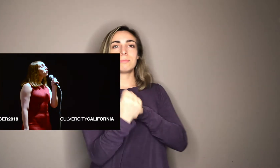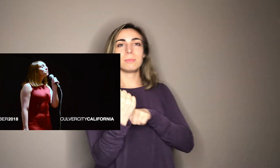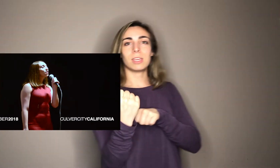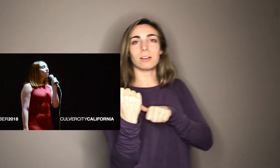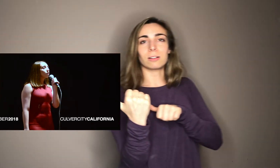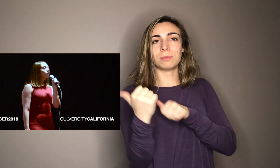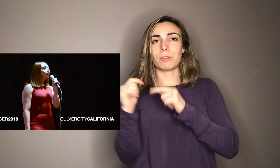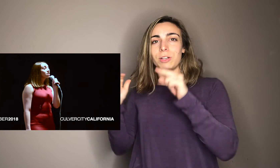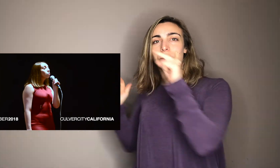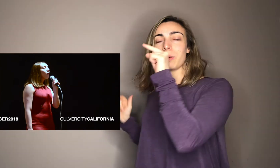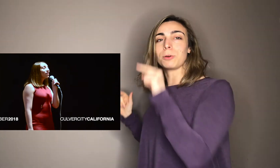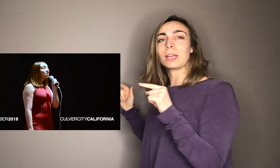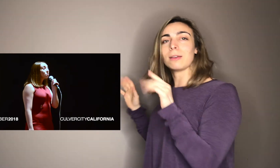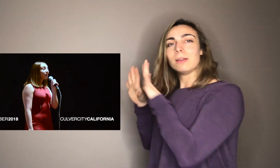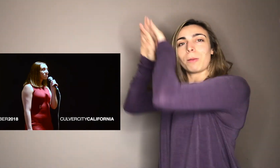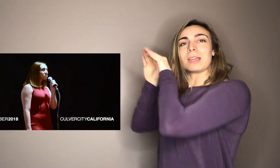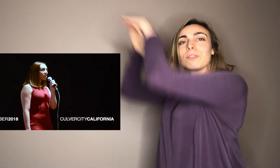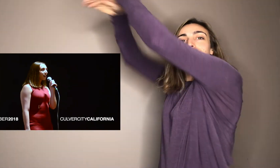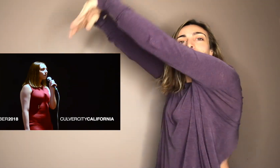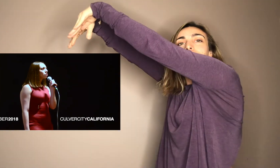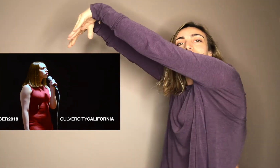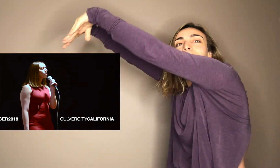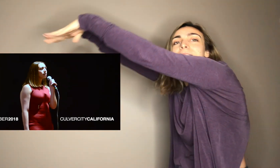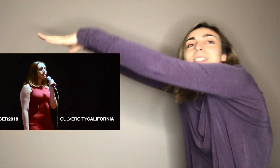here I'm not really sure where I'm putting it probably here there's a lot of space